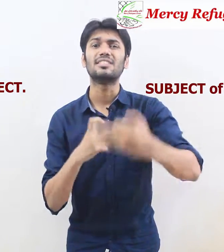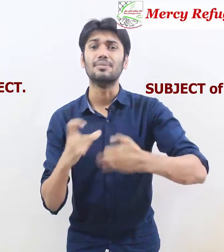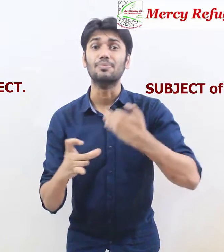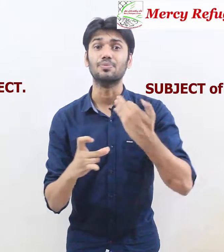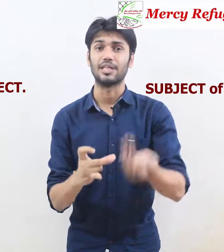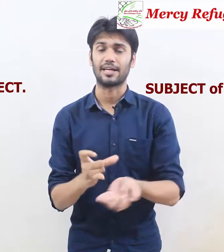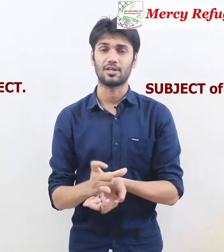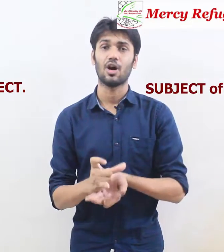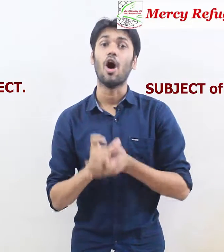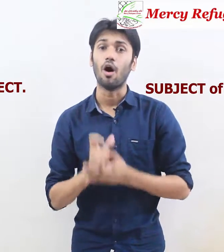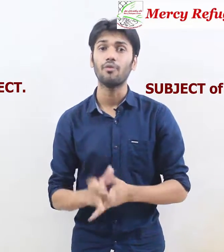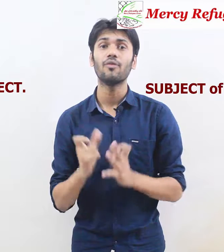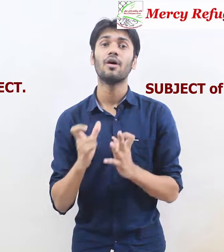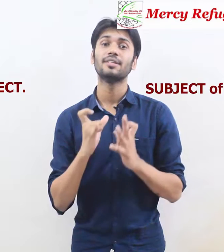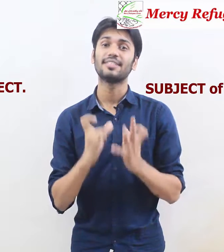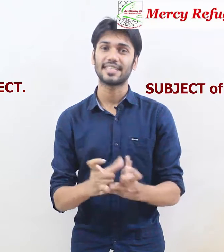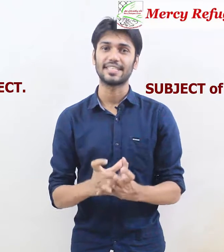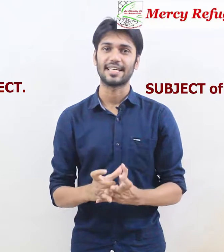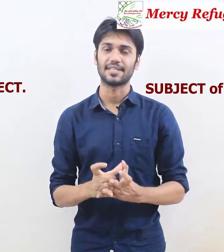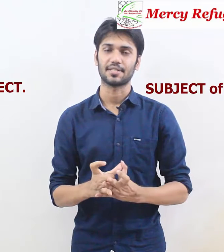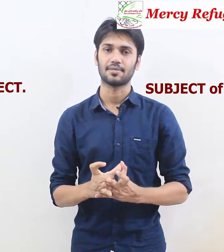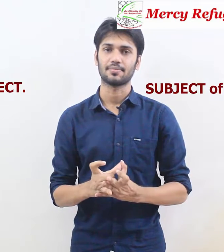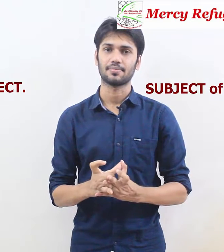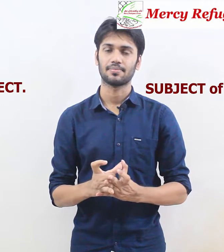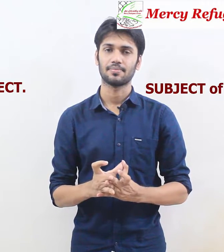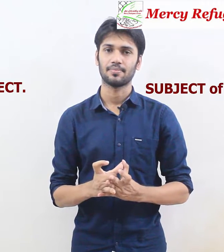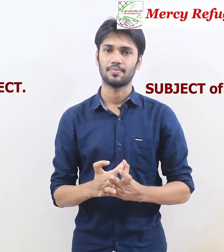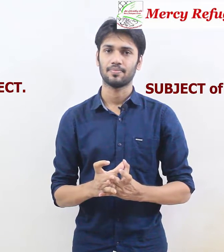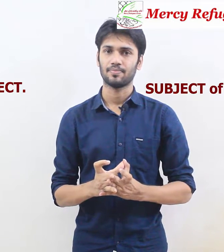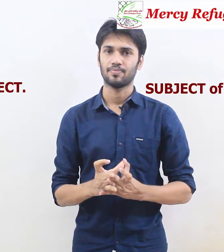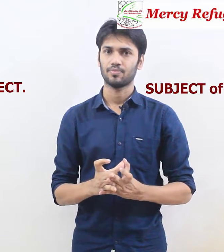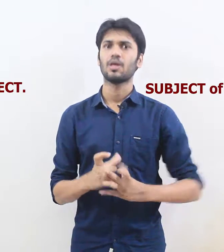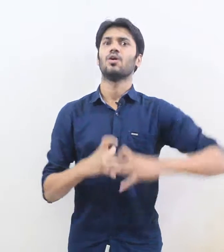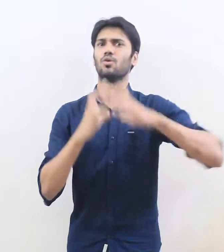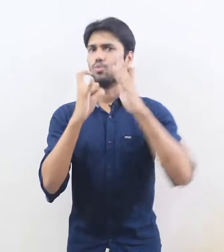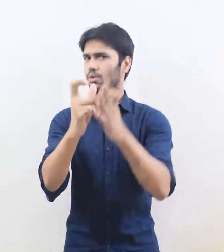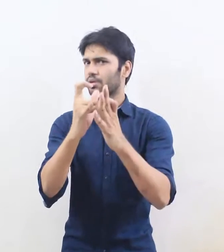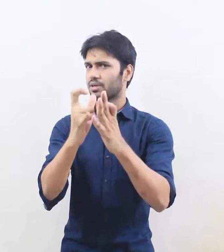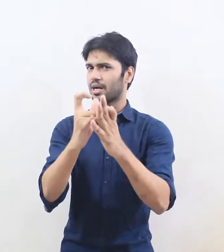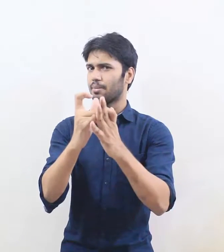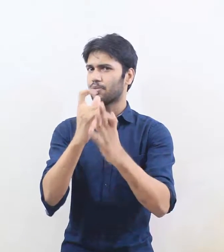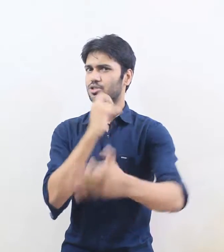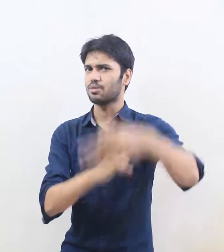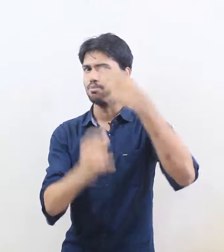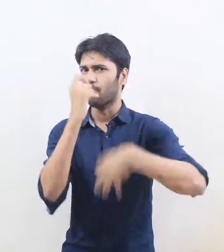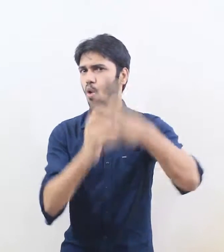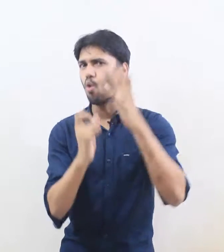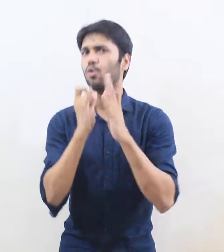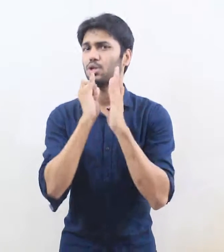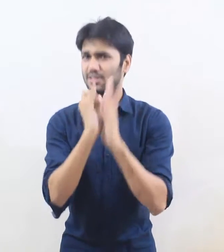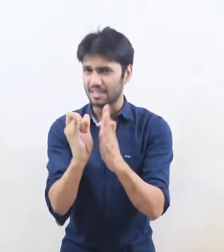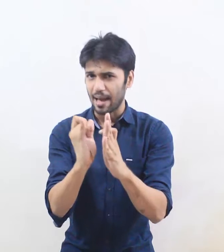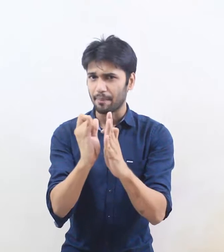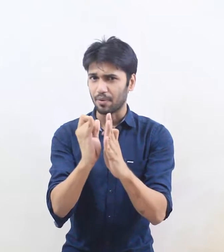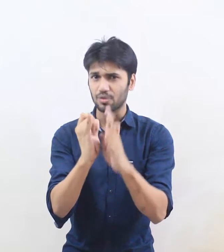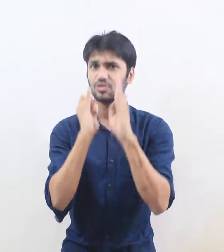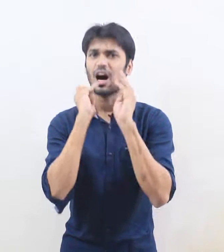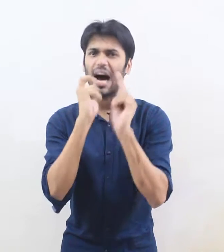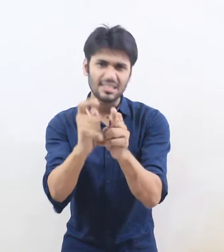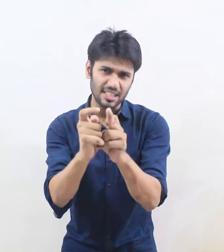subject the of sentence we'll come up with some more examples until